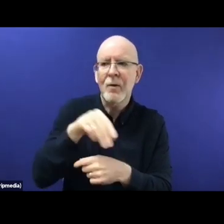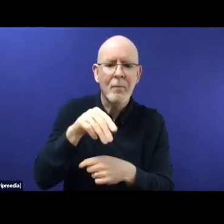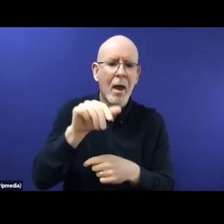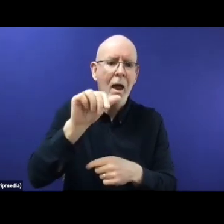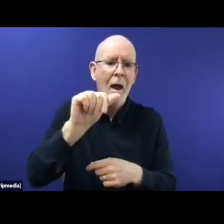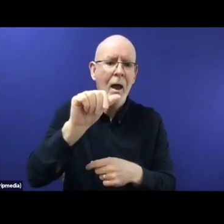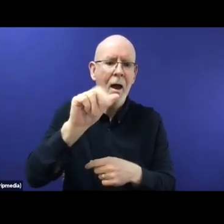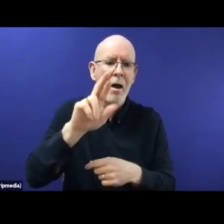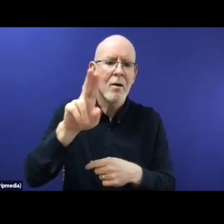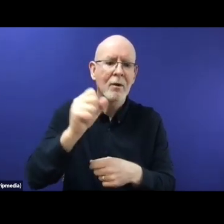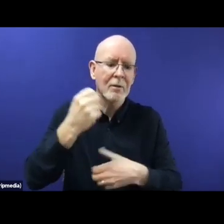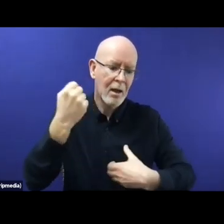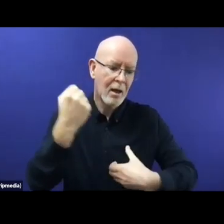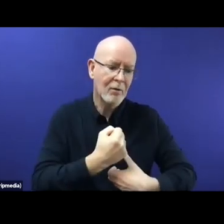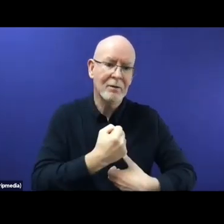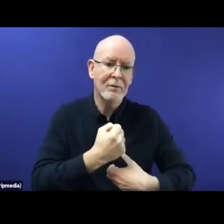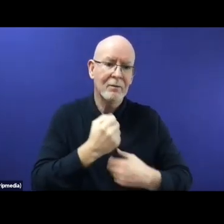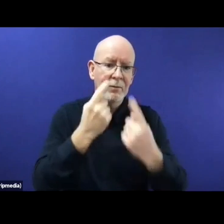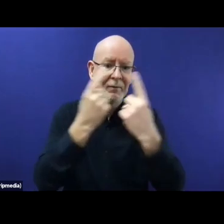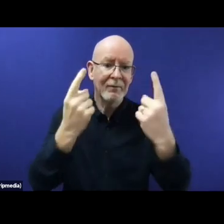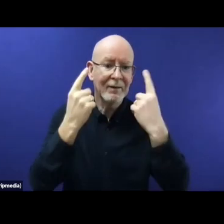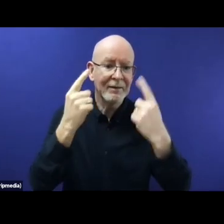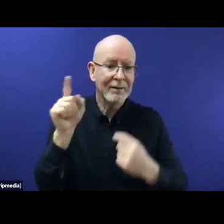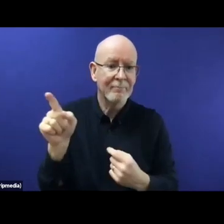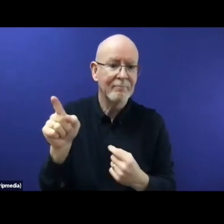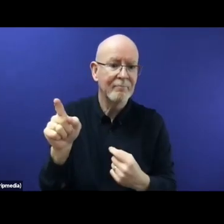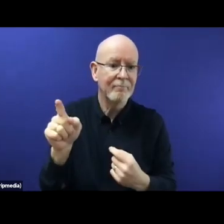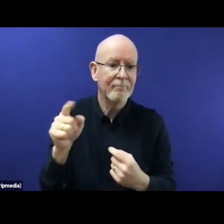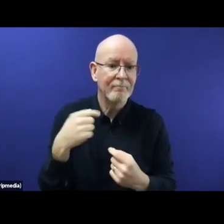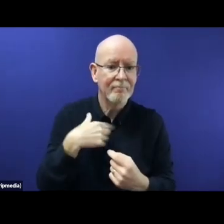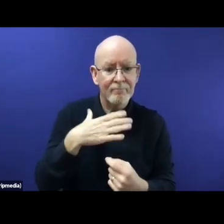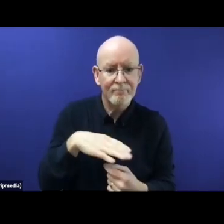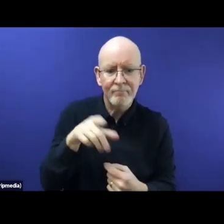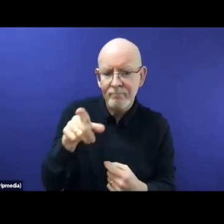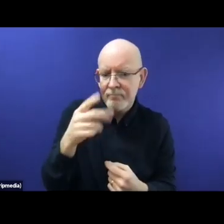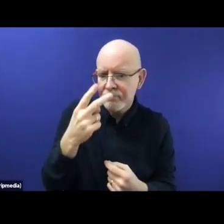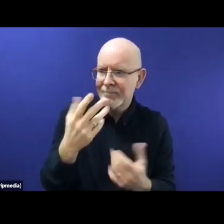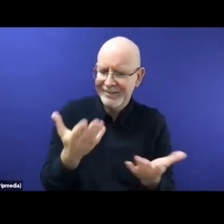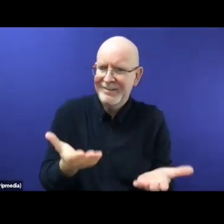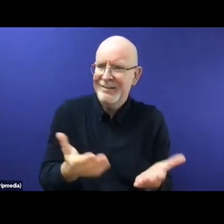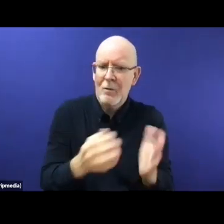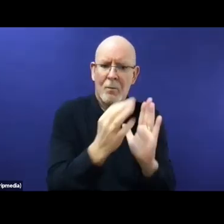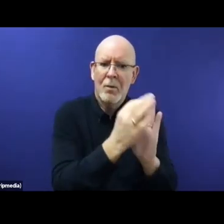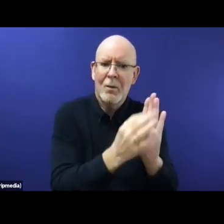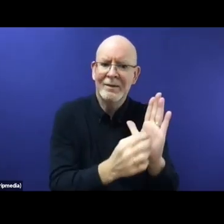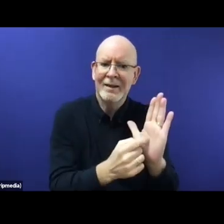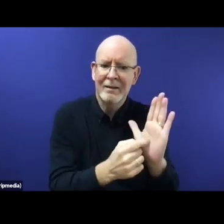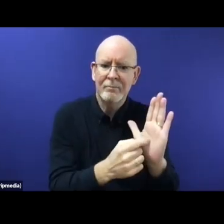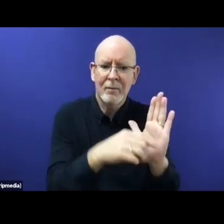light of the global compact. Rosemary has already introduced some aspects of the new pact. To you, I would like to ask, do you think the Commission